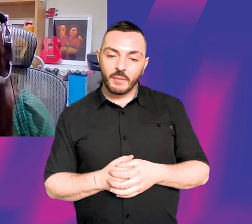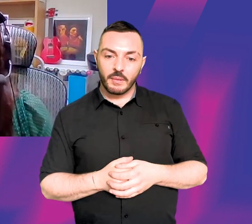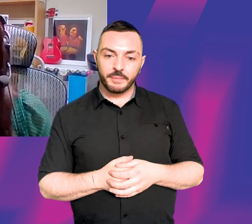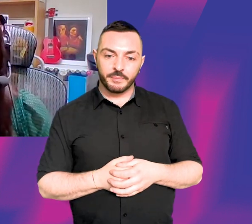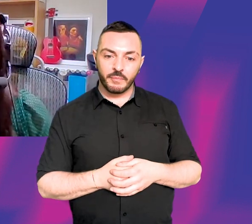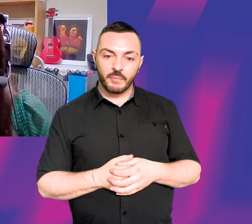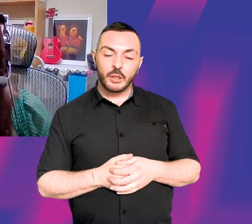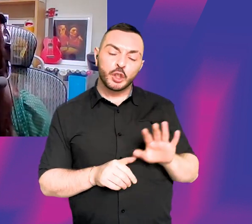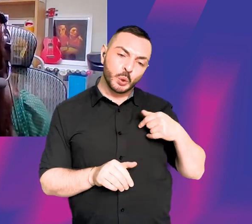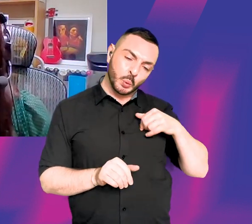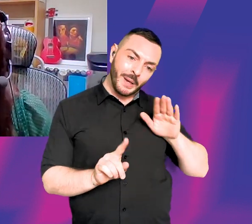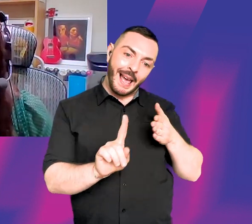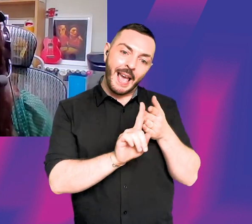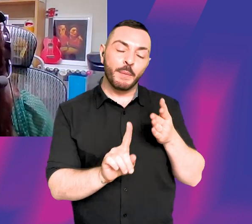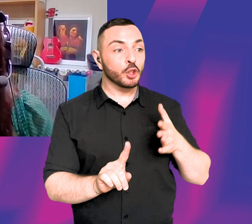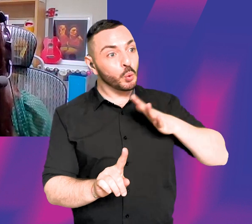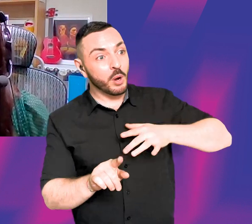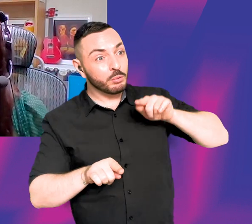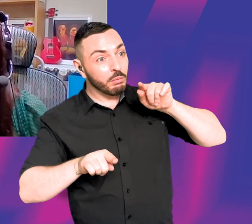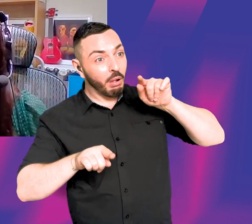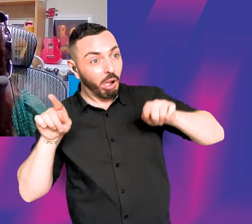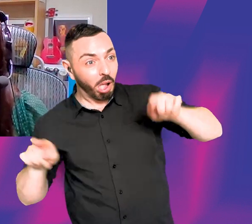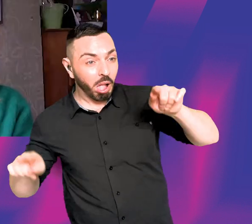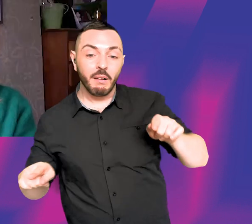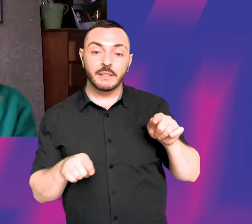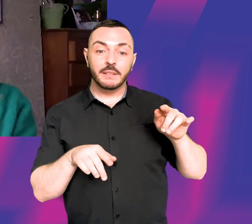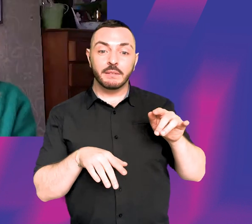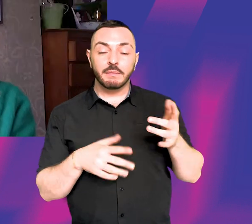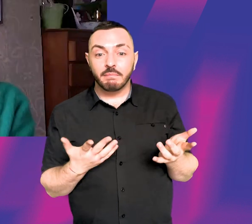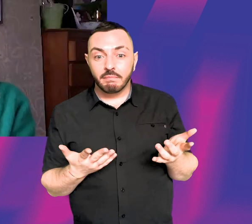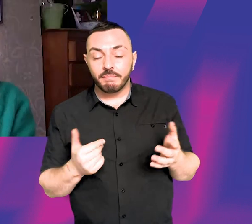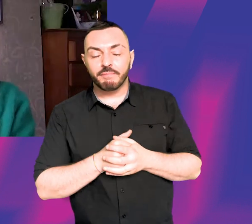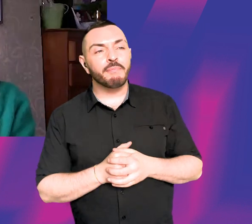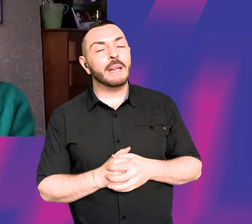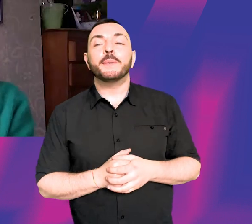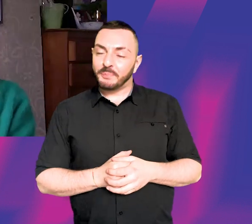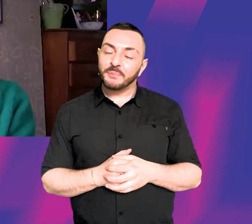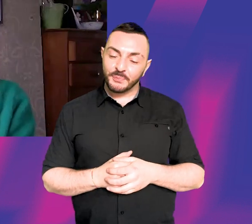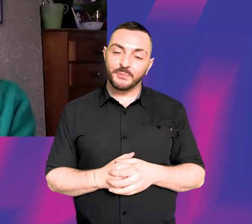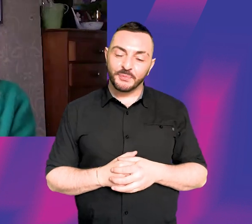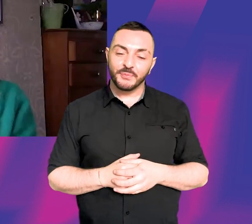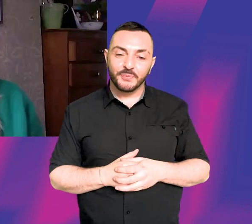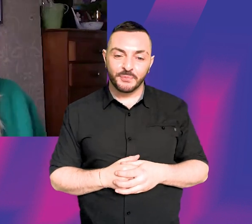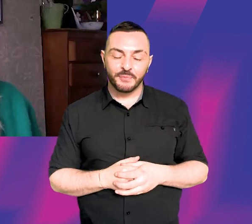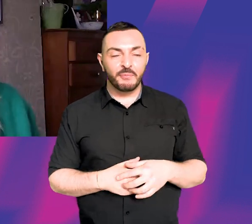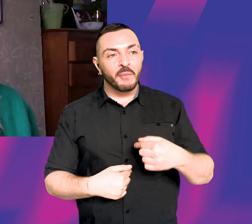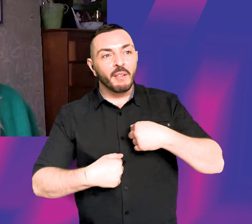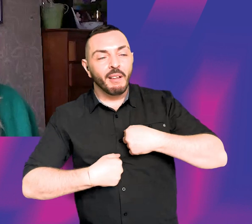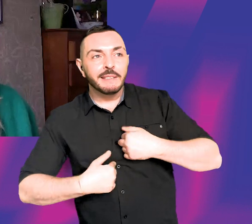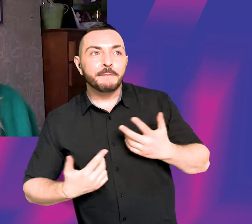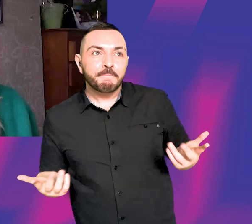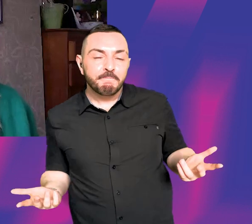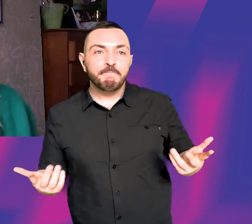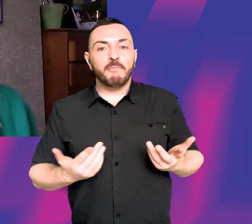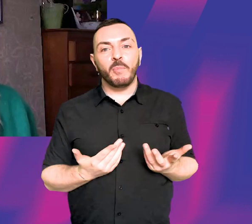always quite purposeful for you? Were you wanting to do lots of different things? Yeah, I think, I mean, like I've, I've